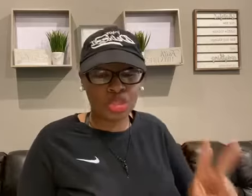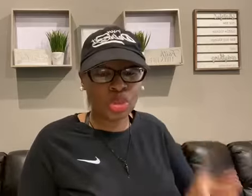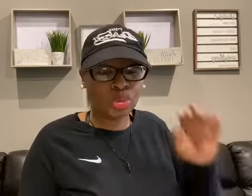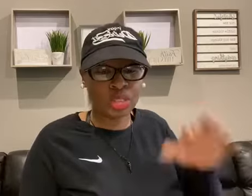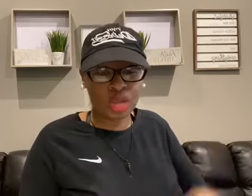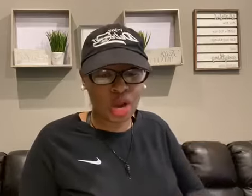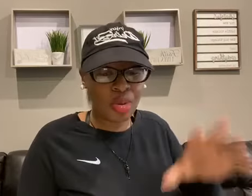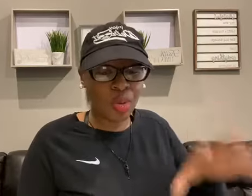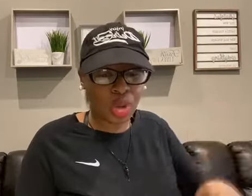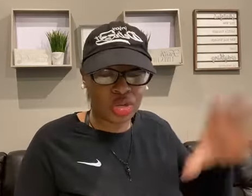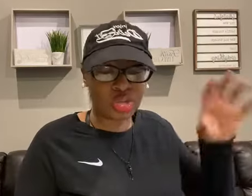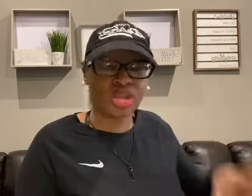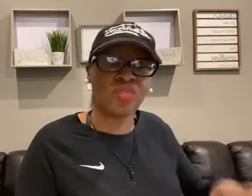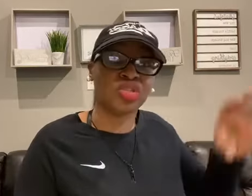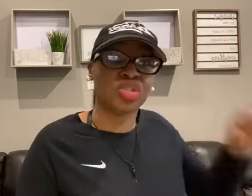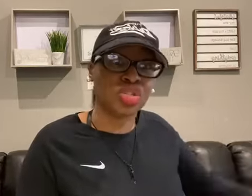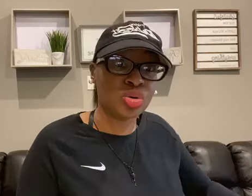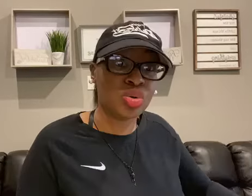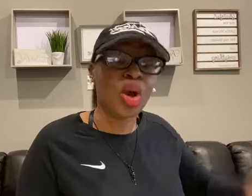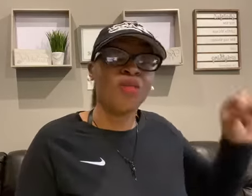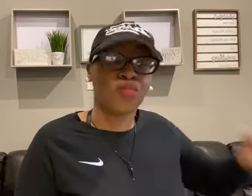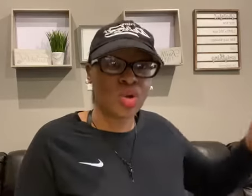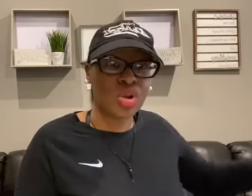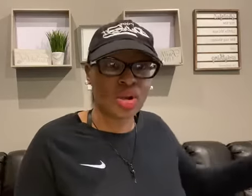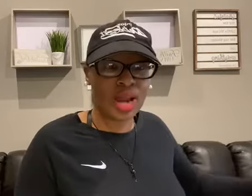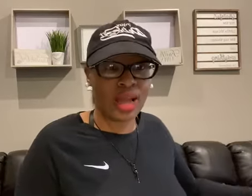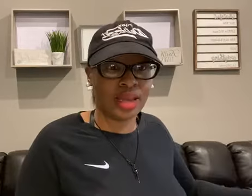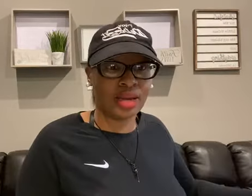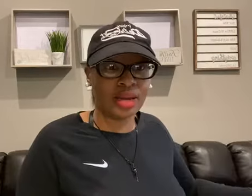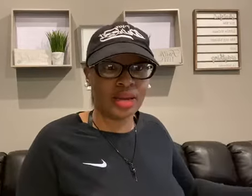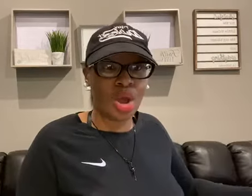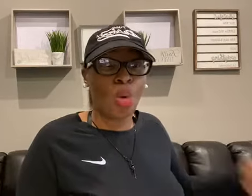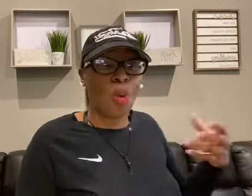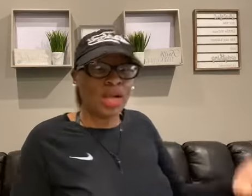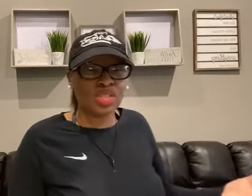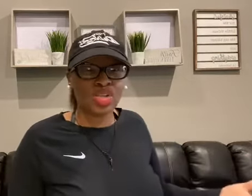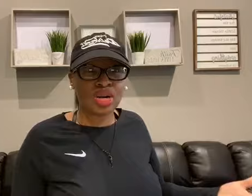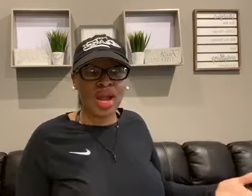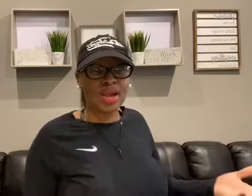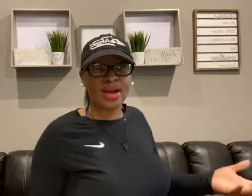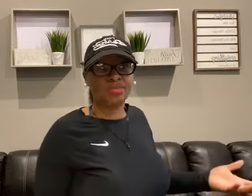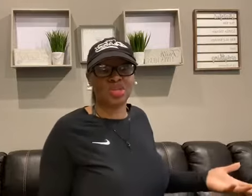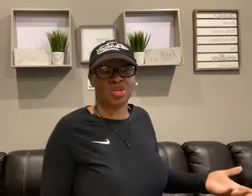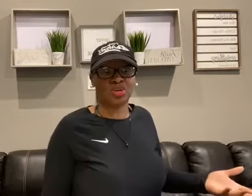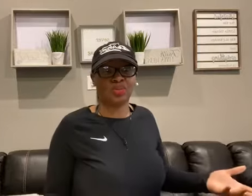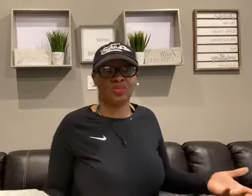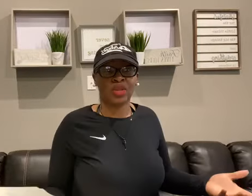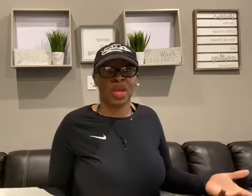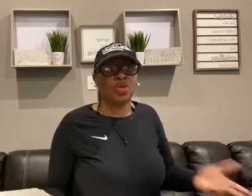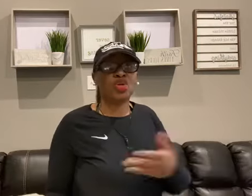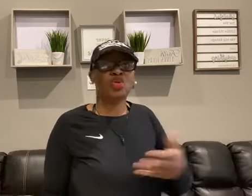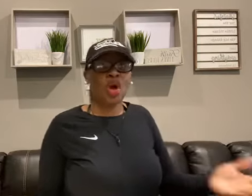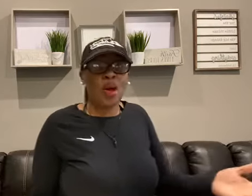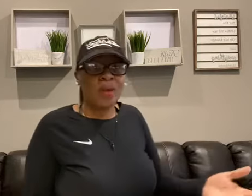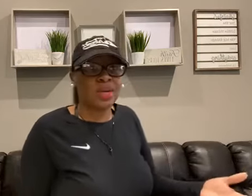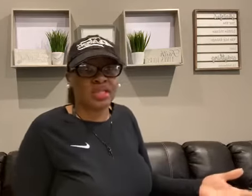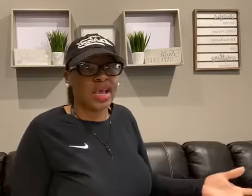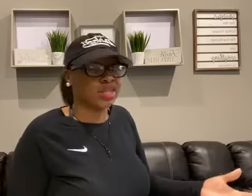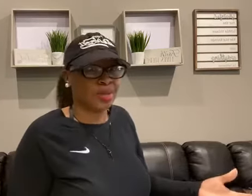Number two, determine what your service do for your client. Why should your client come to you? Do you know how many tax